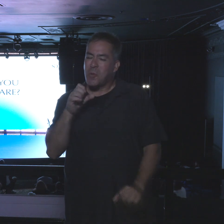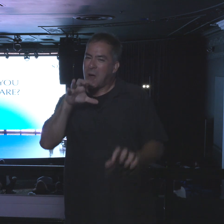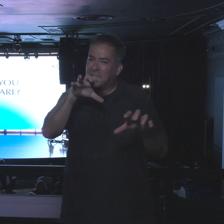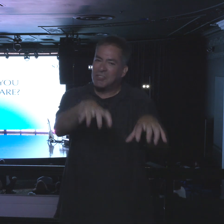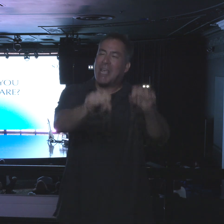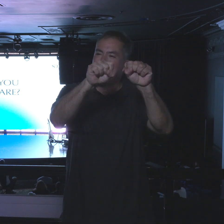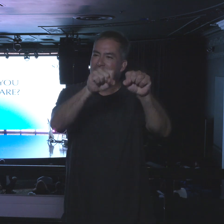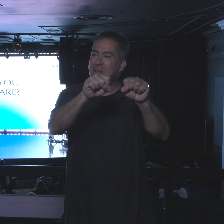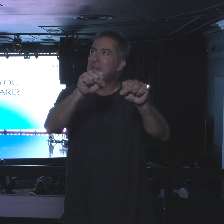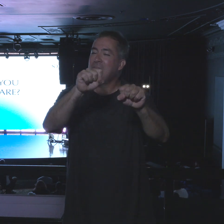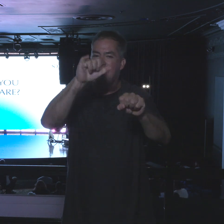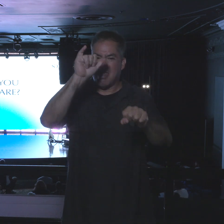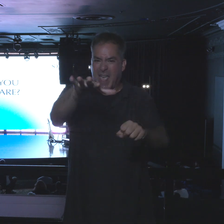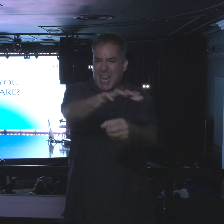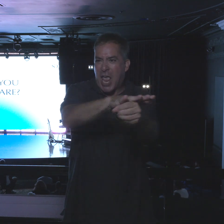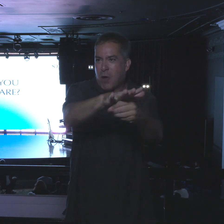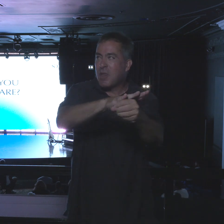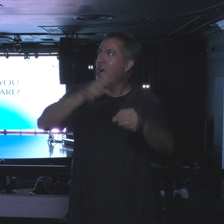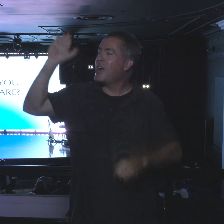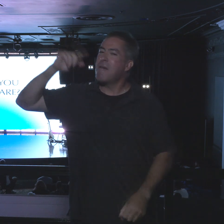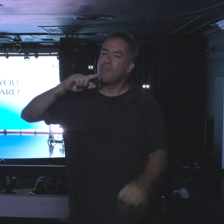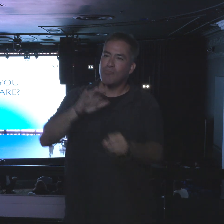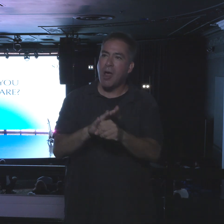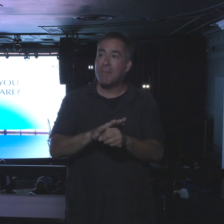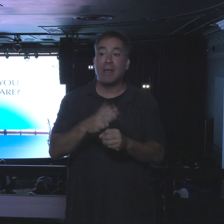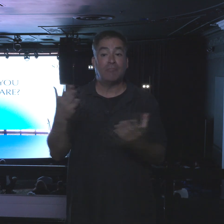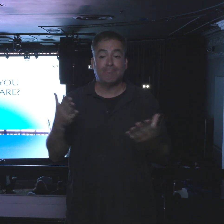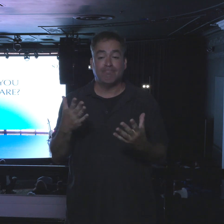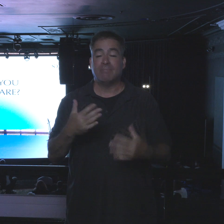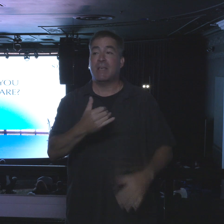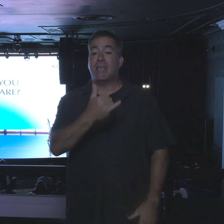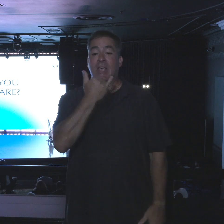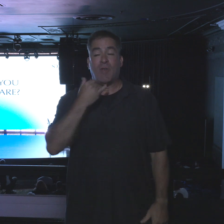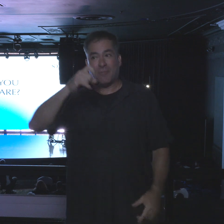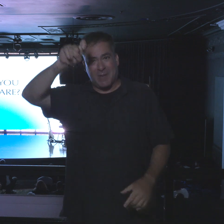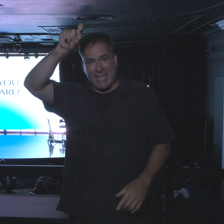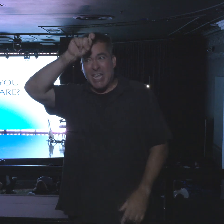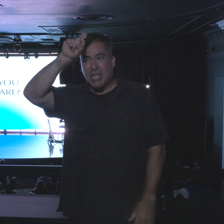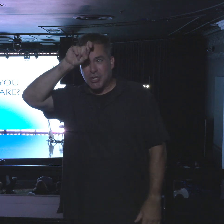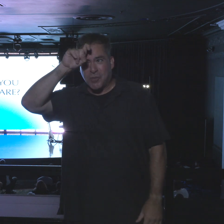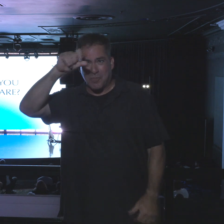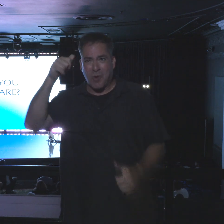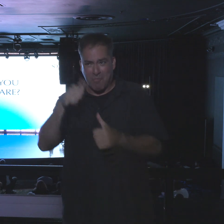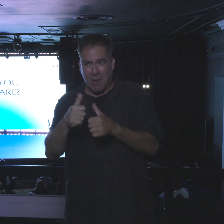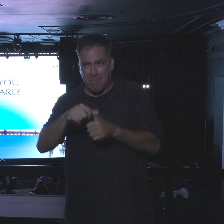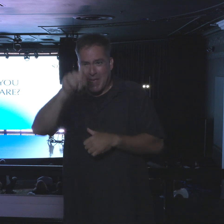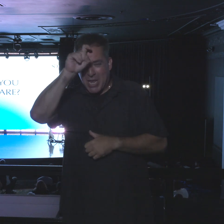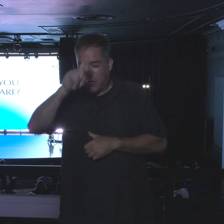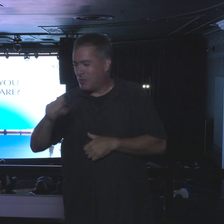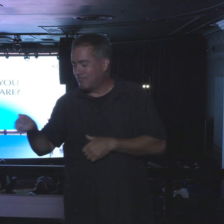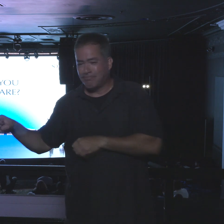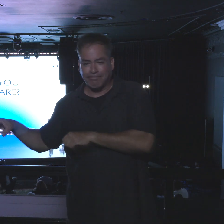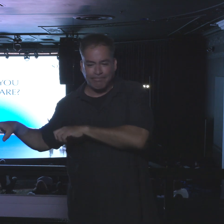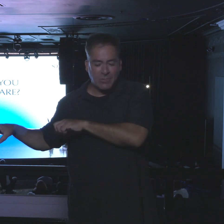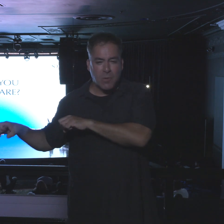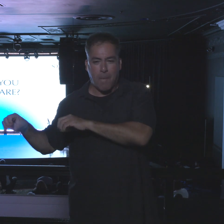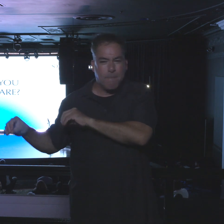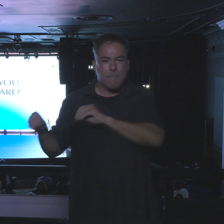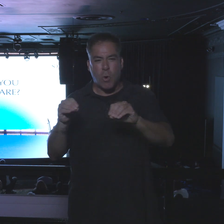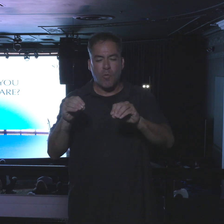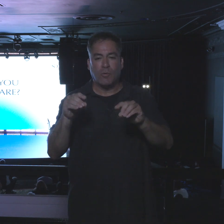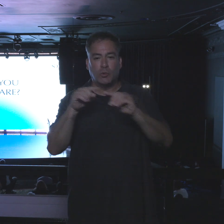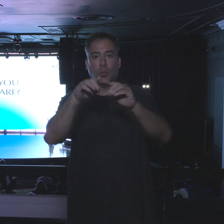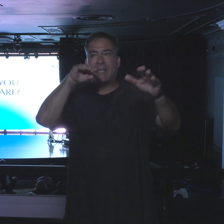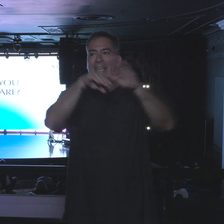fulfill their destiny. They were brought out of bondage, out of the world power, Egypt, to be